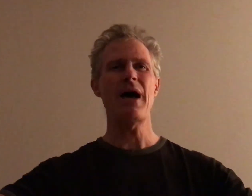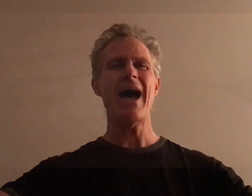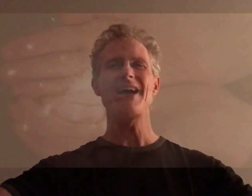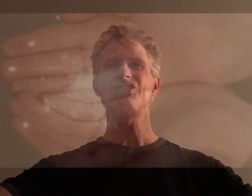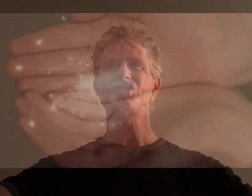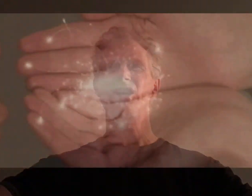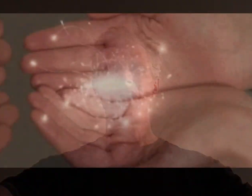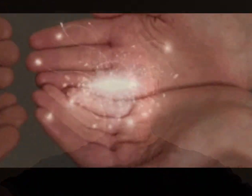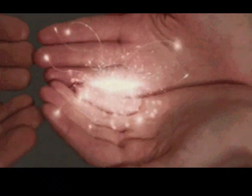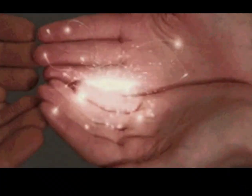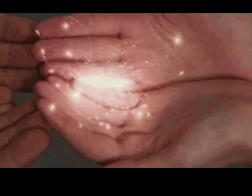Compassion